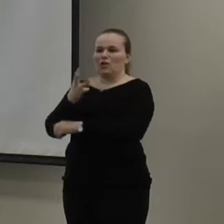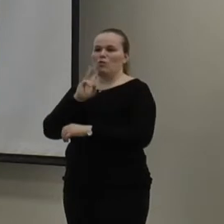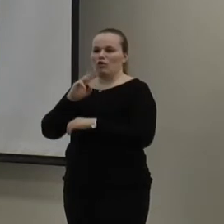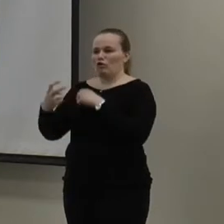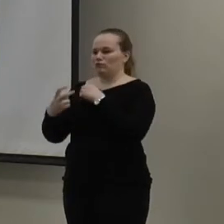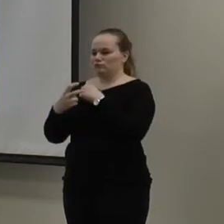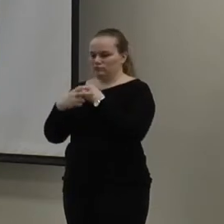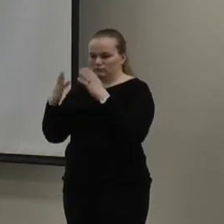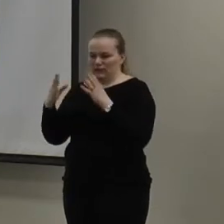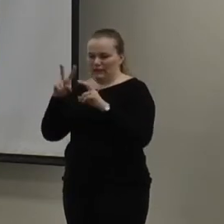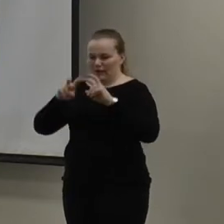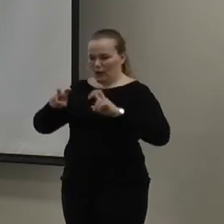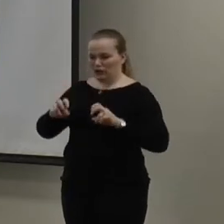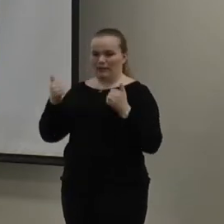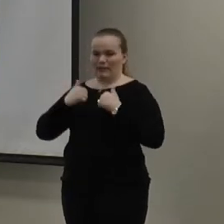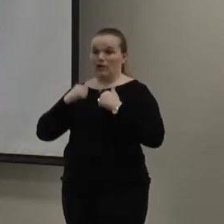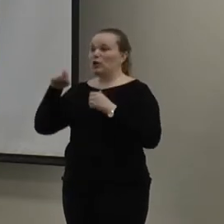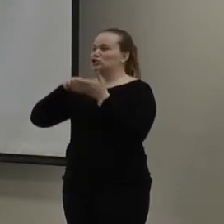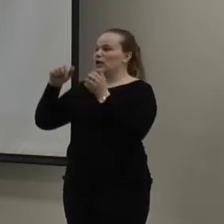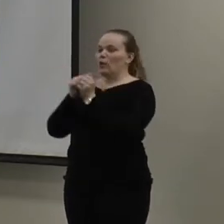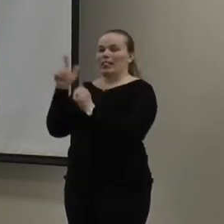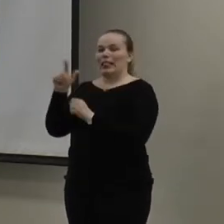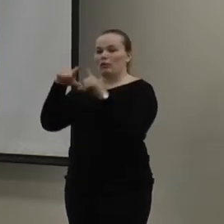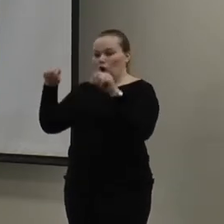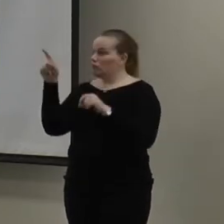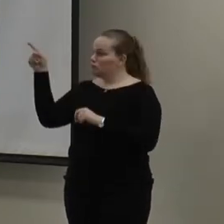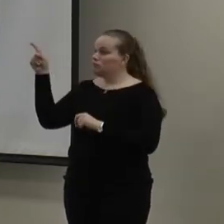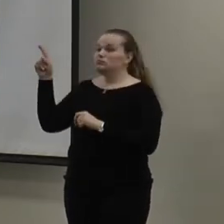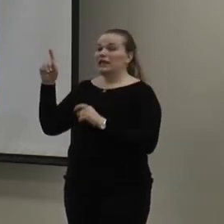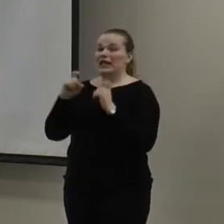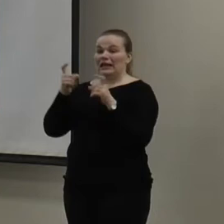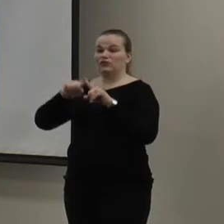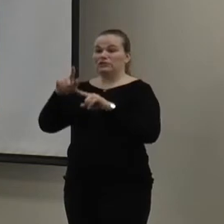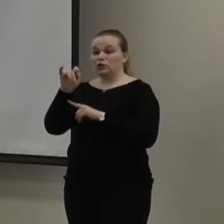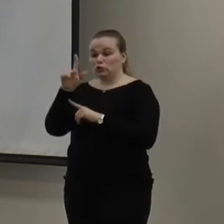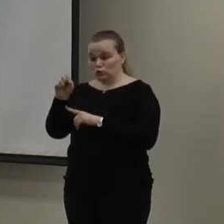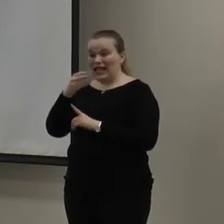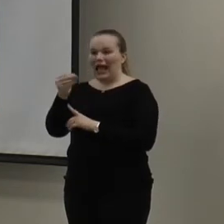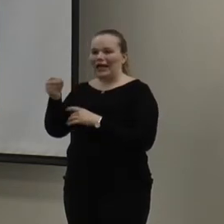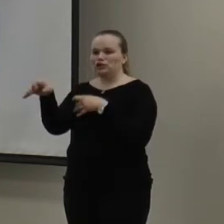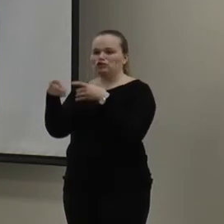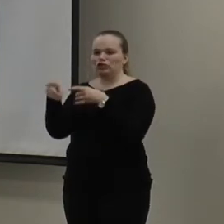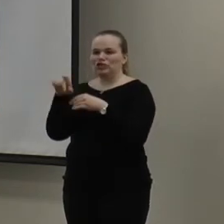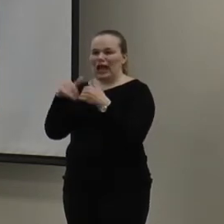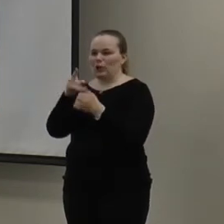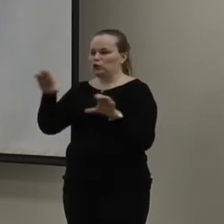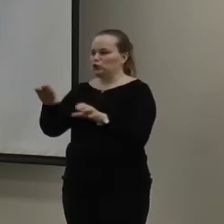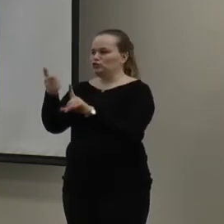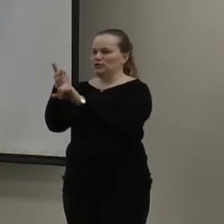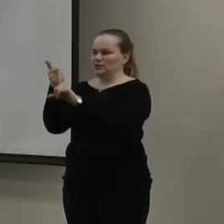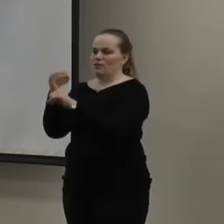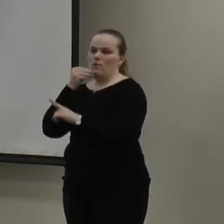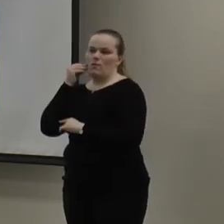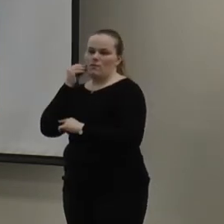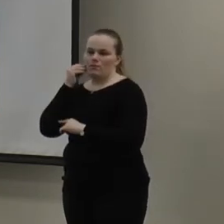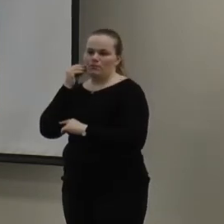Kit. We check it out with a library card and it gives you all the tools and instructions to be able to do your own home energy and water